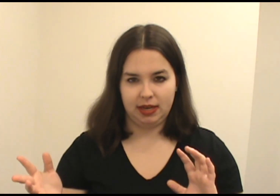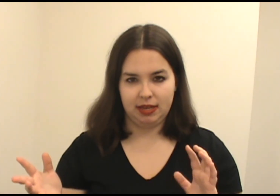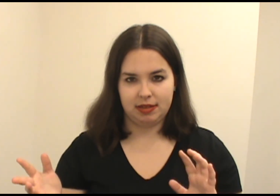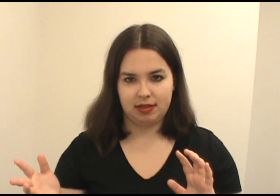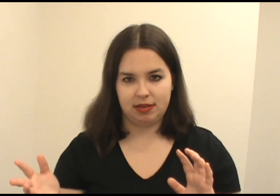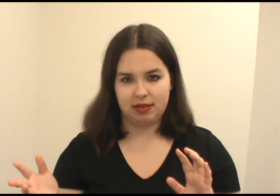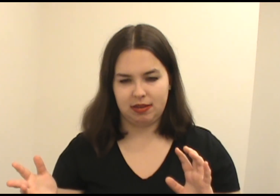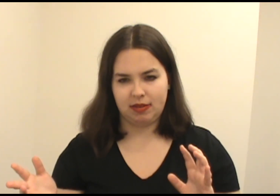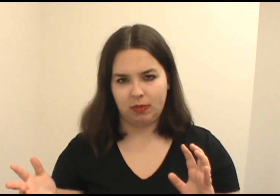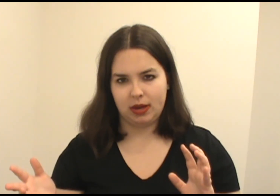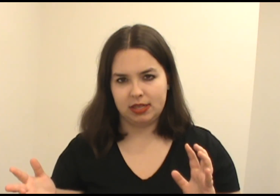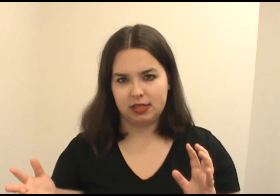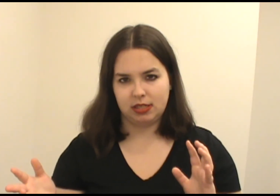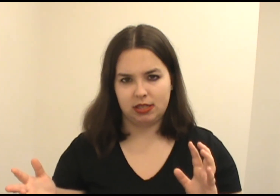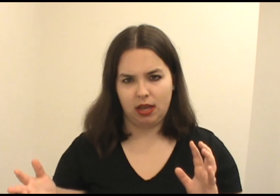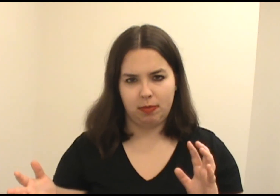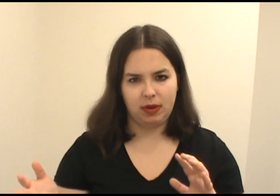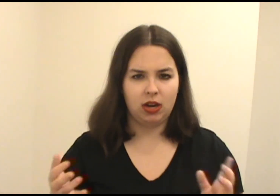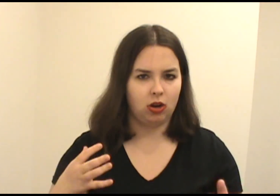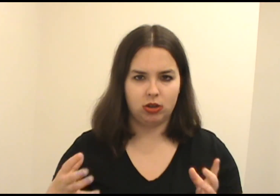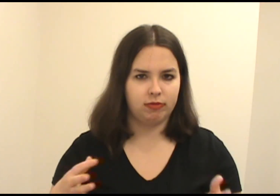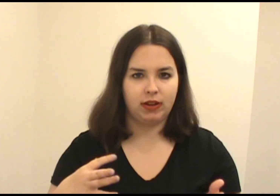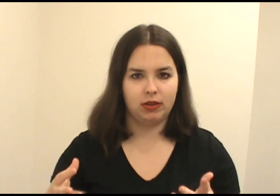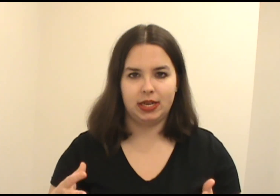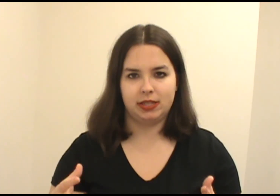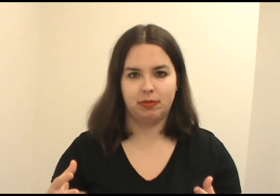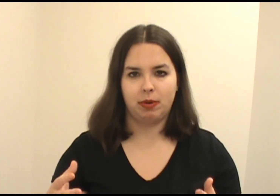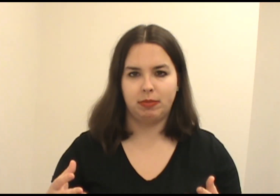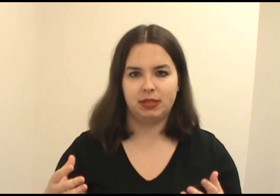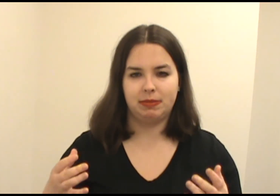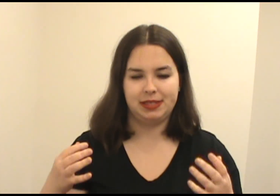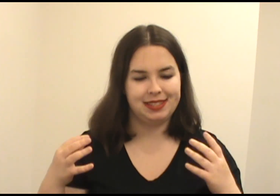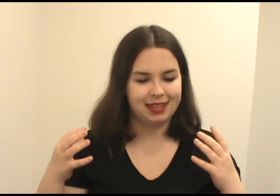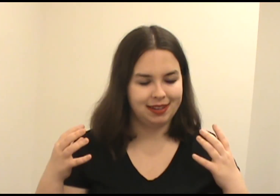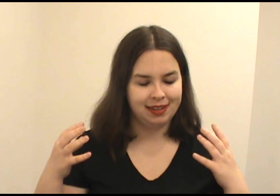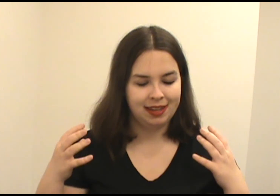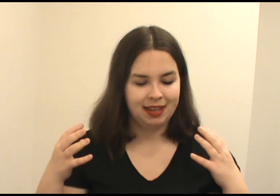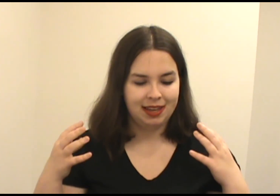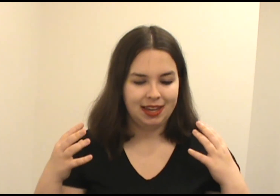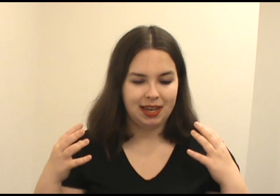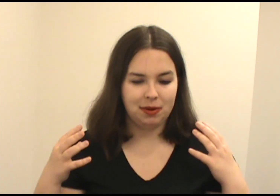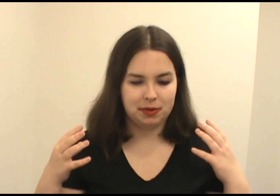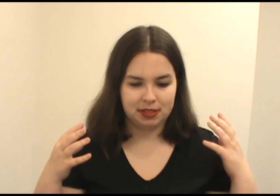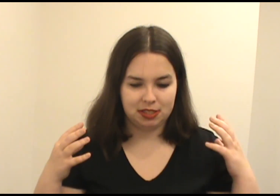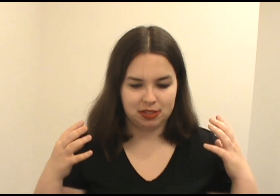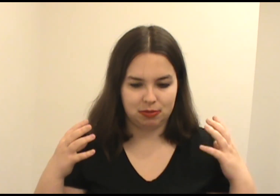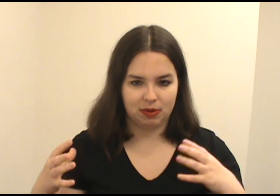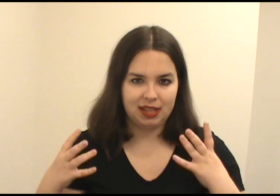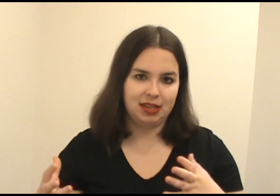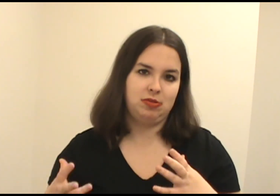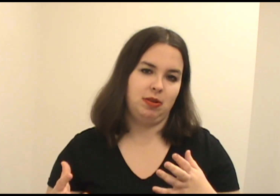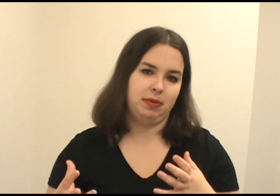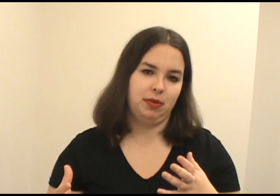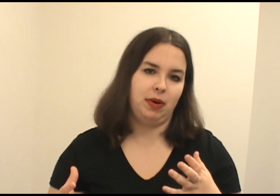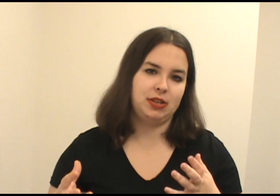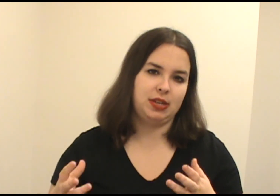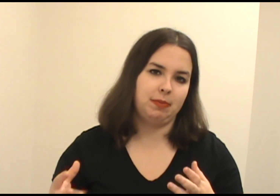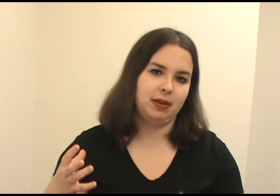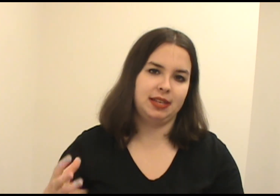it was a bit hard to follow at certain moments but still it was just really enjoyable to watch and I'm really